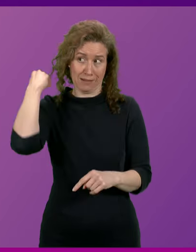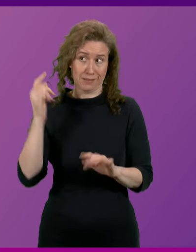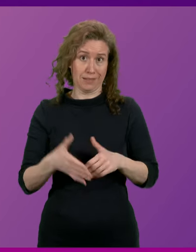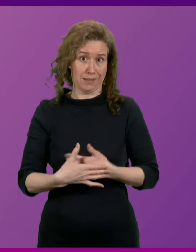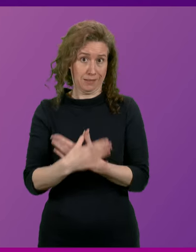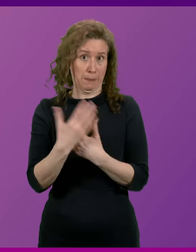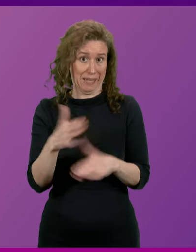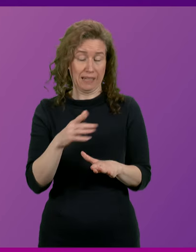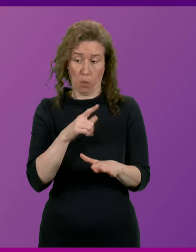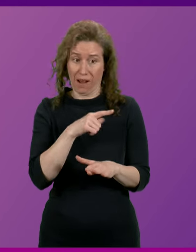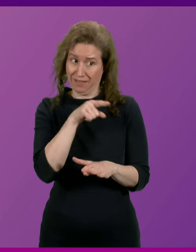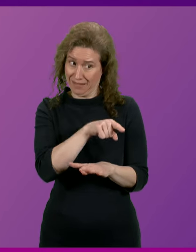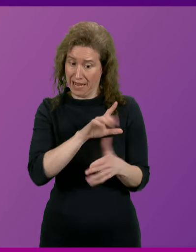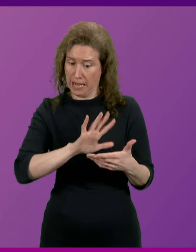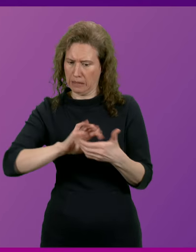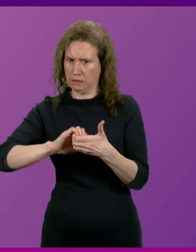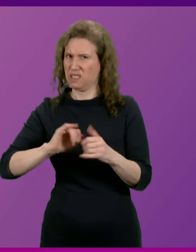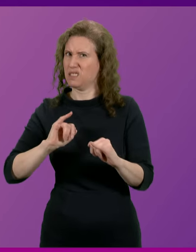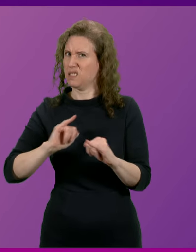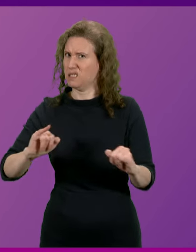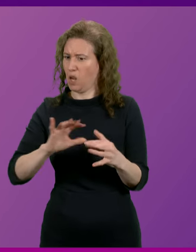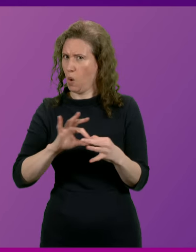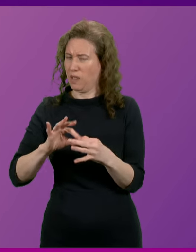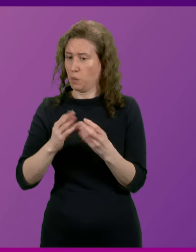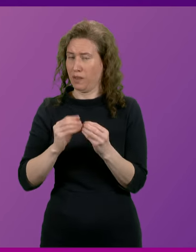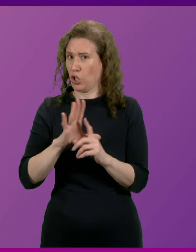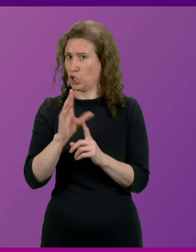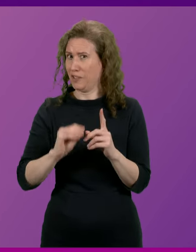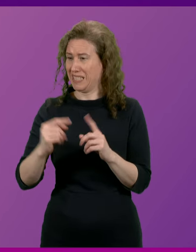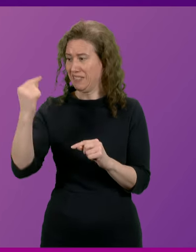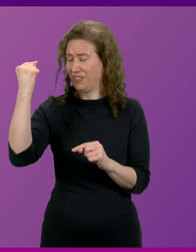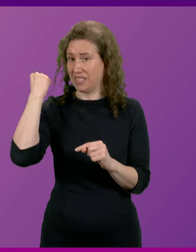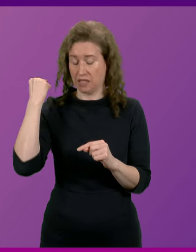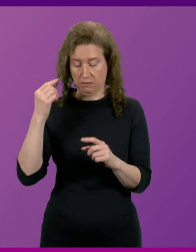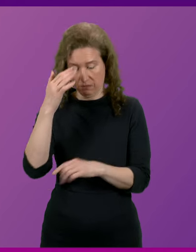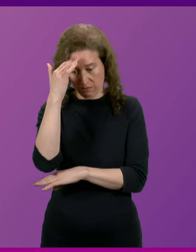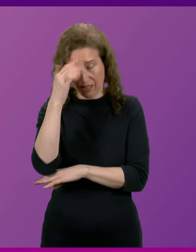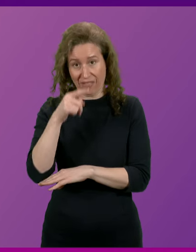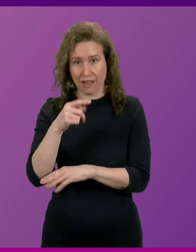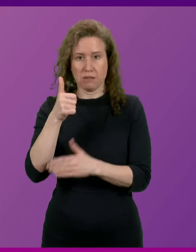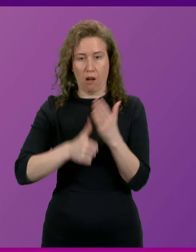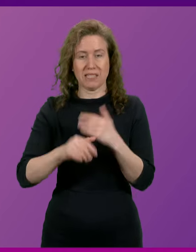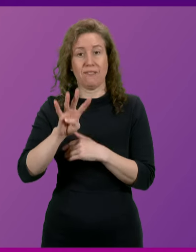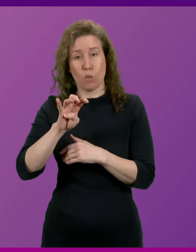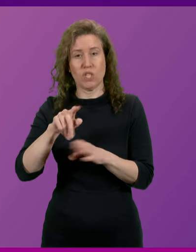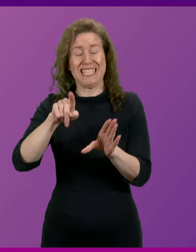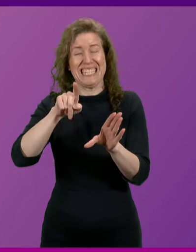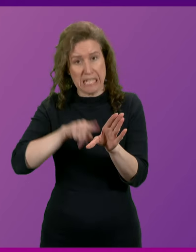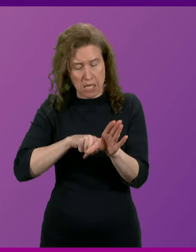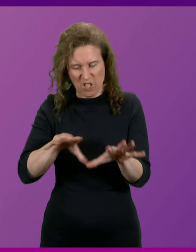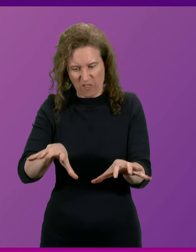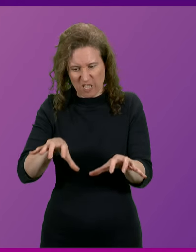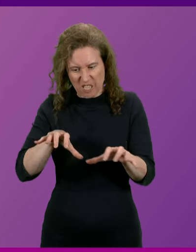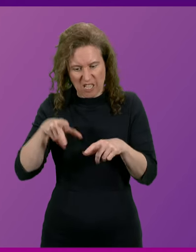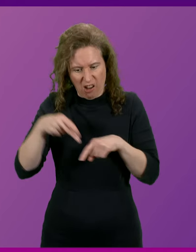Officer, when they entered into a disastrous coalition with the Conservatives, which ushered in 14 years of austerity, that